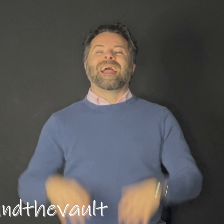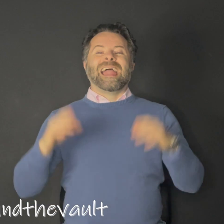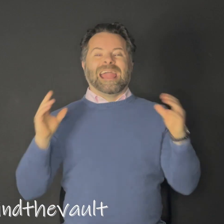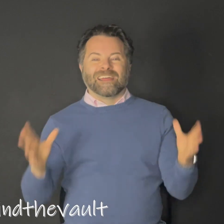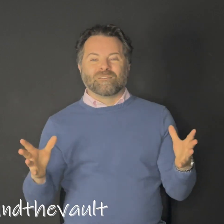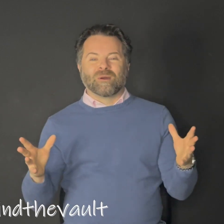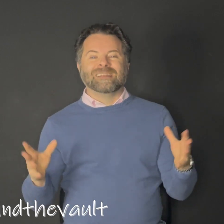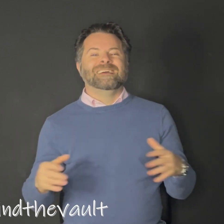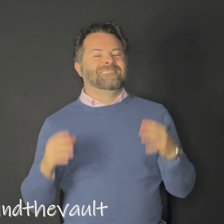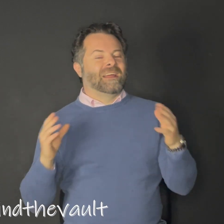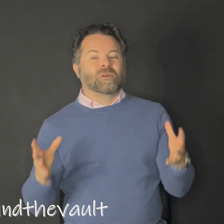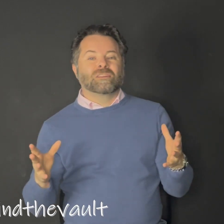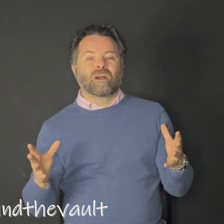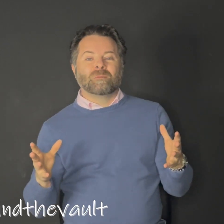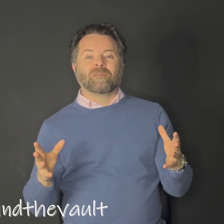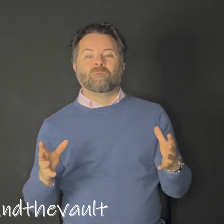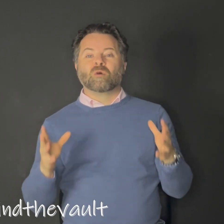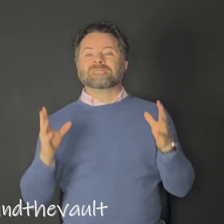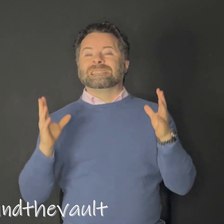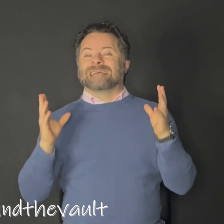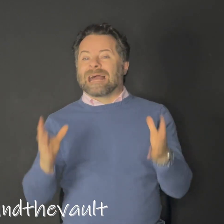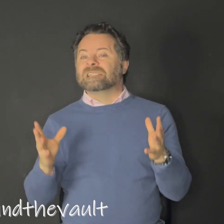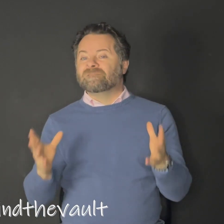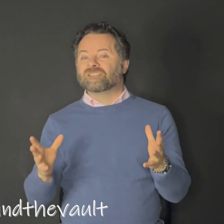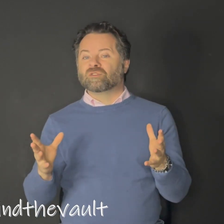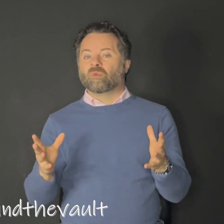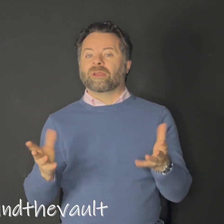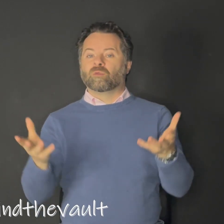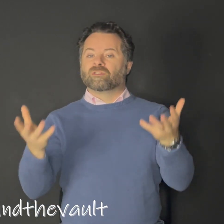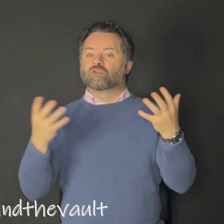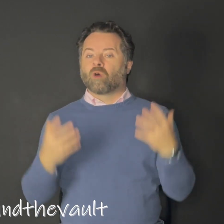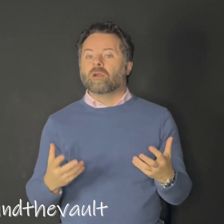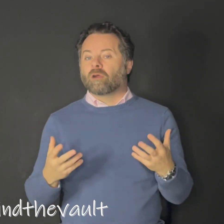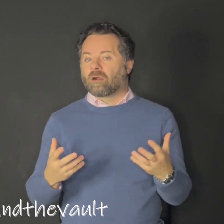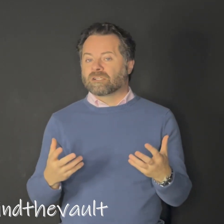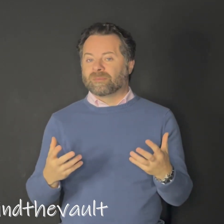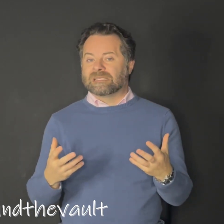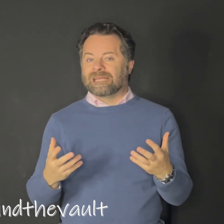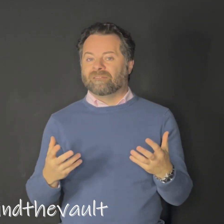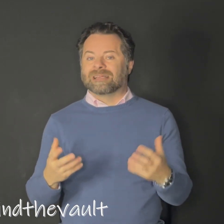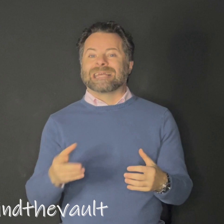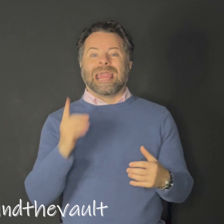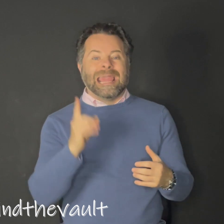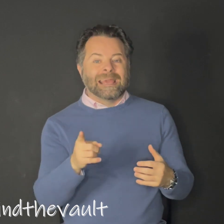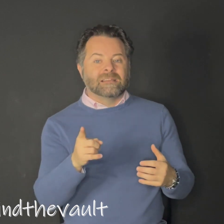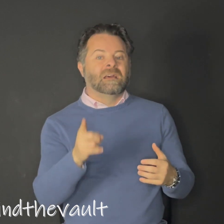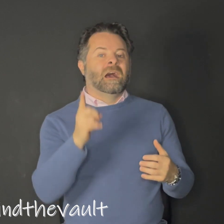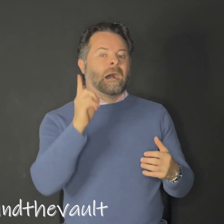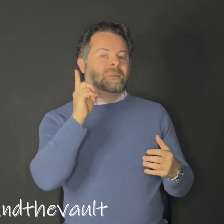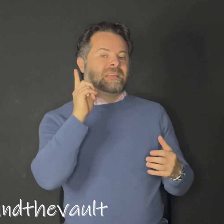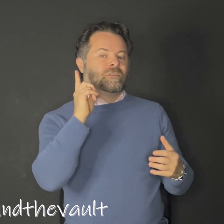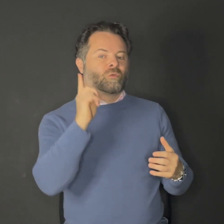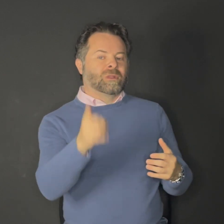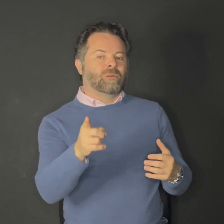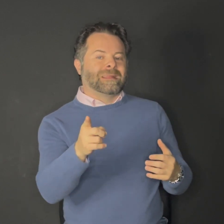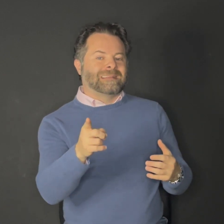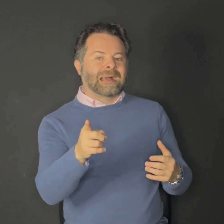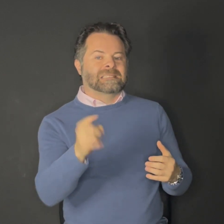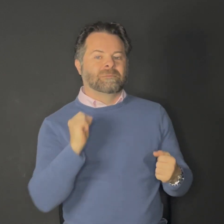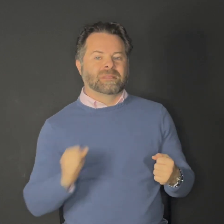Hey everyone, today we're going to talk about the most tax-efficient way to withdraw your RRSP savings and I'm going to give you a really great tax tip at the